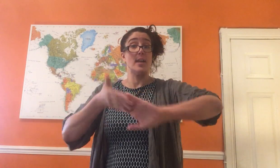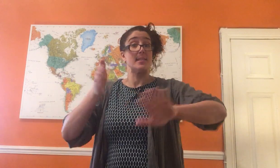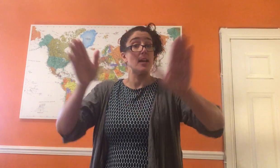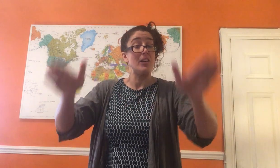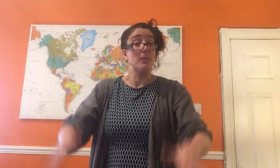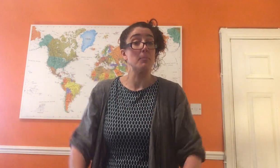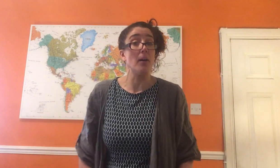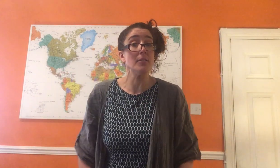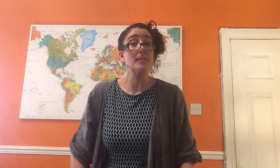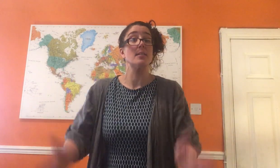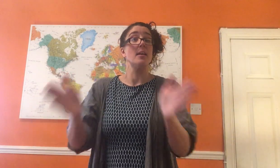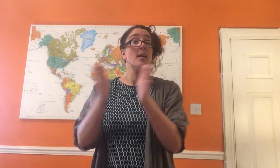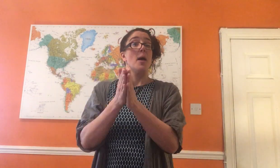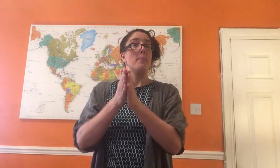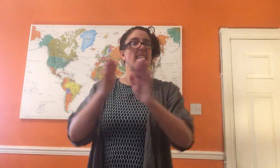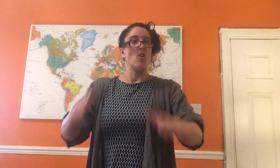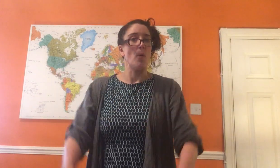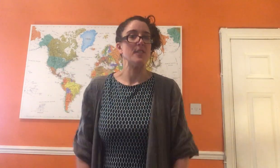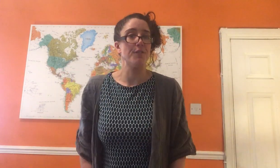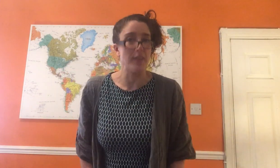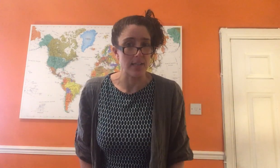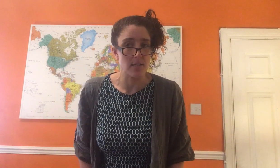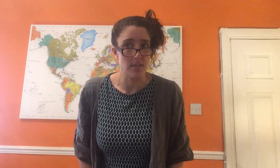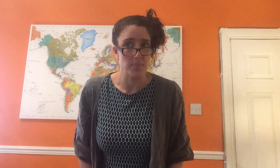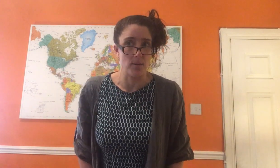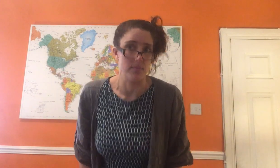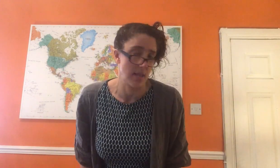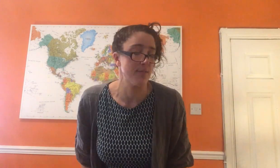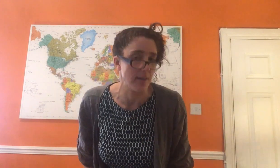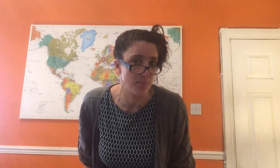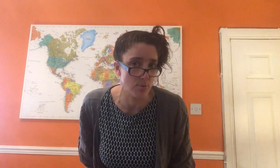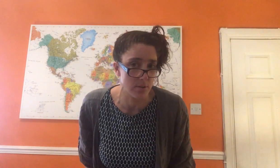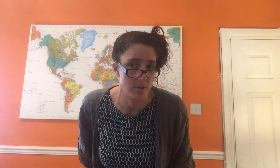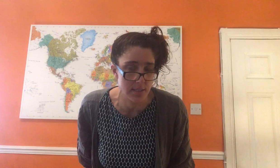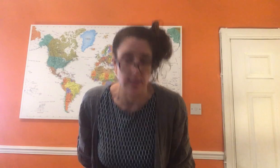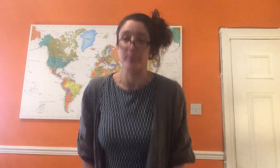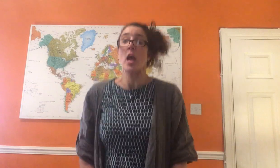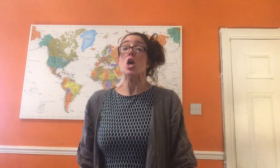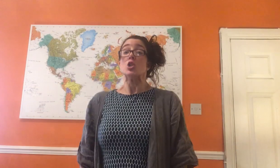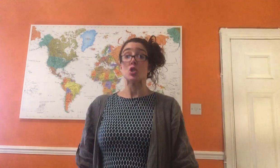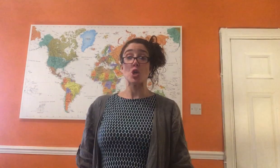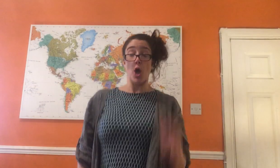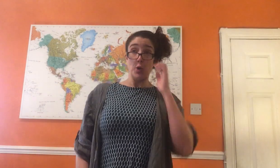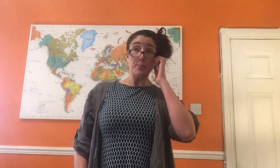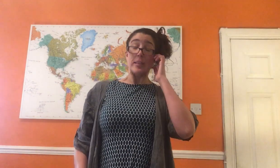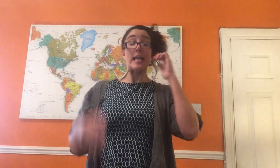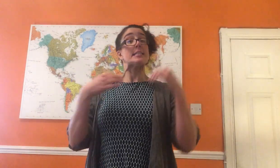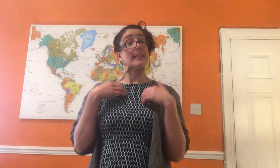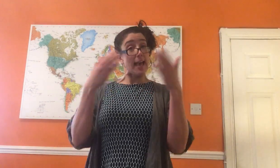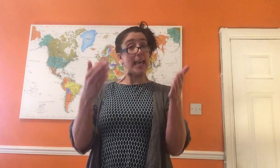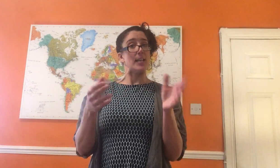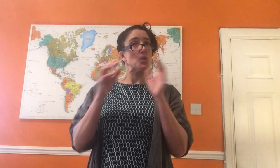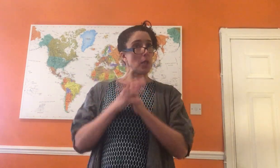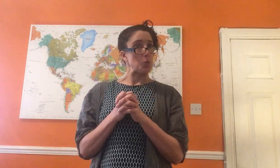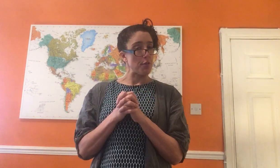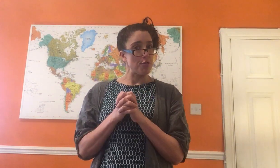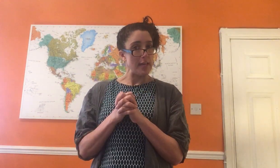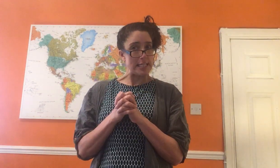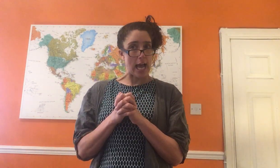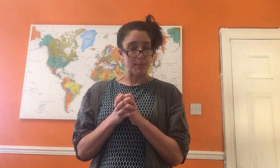necessarily with the pulse but they always fit to the pulse. That's very important isn't it? So let's sing that again. So we're going to do it three times.